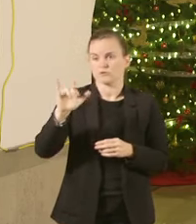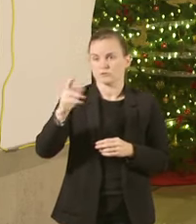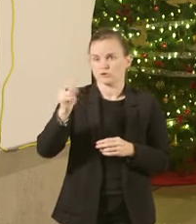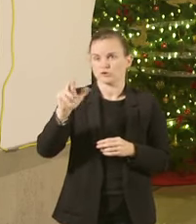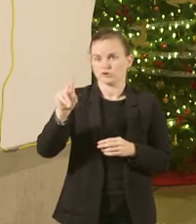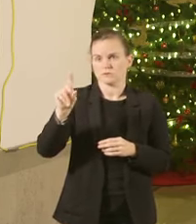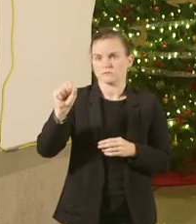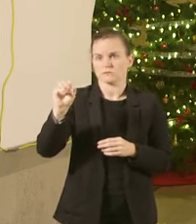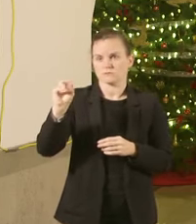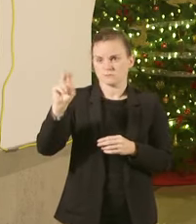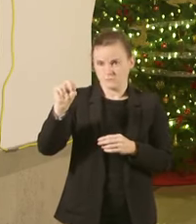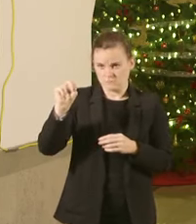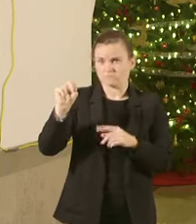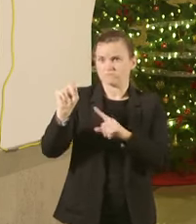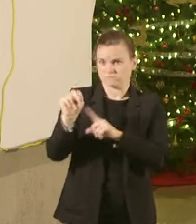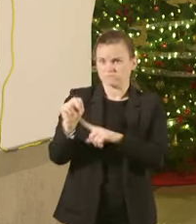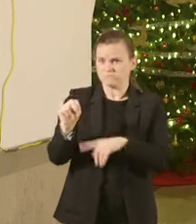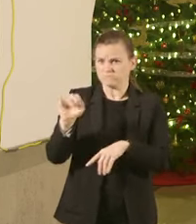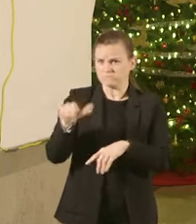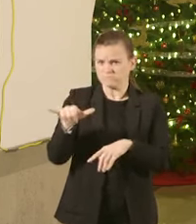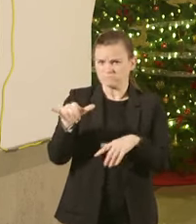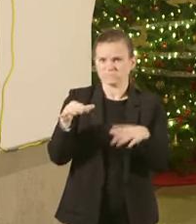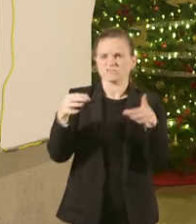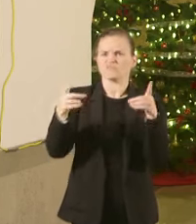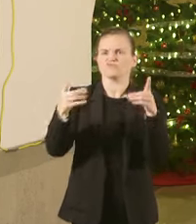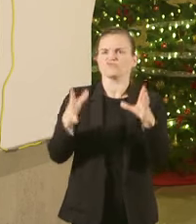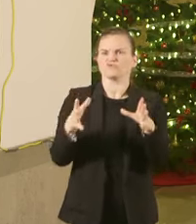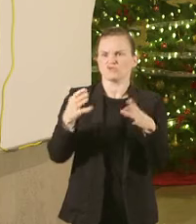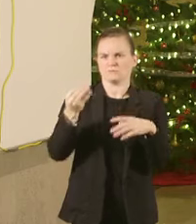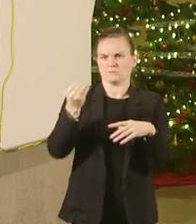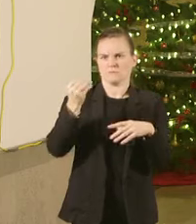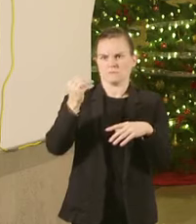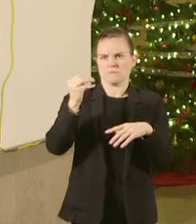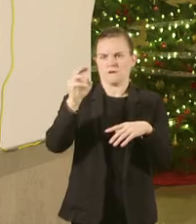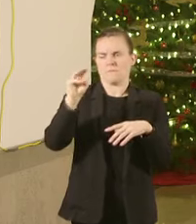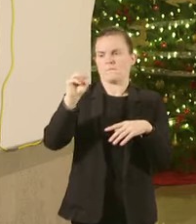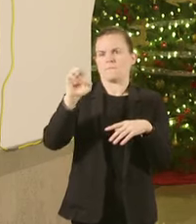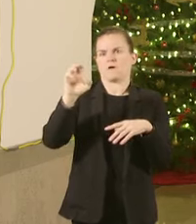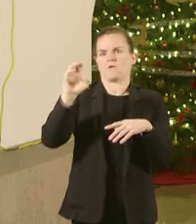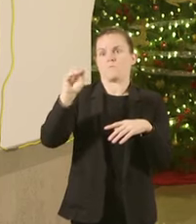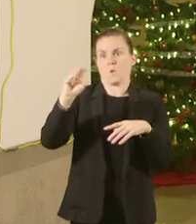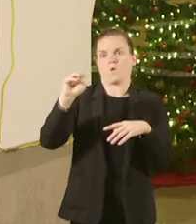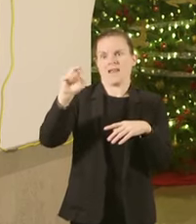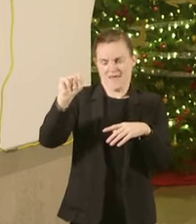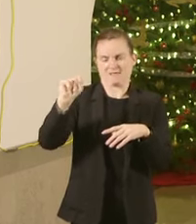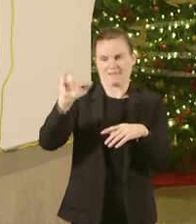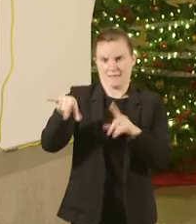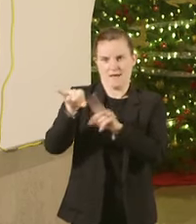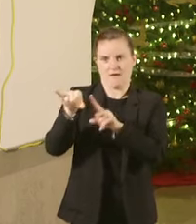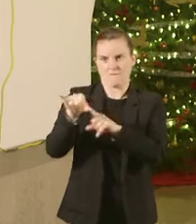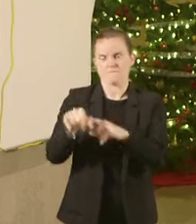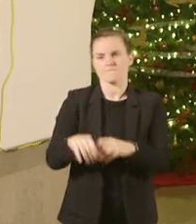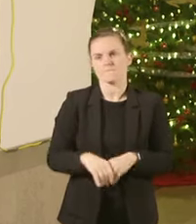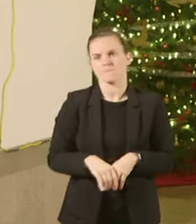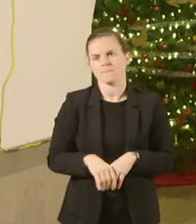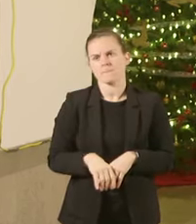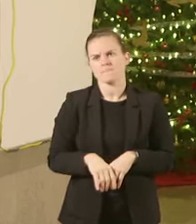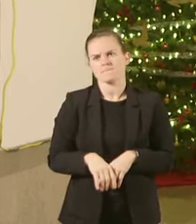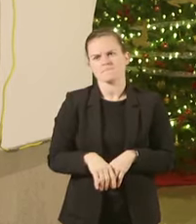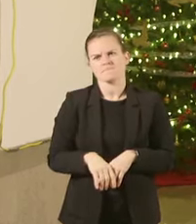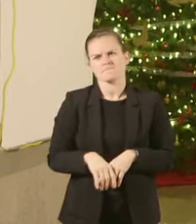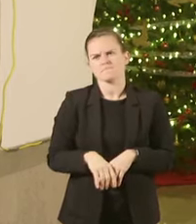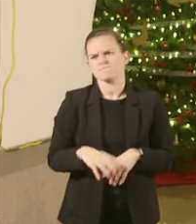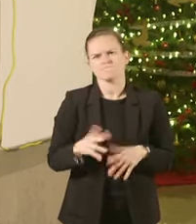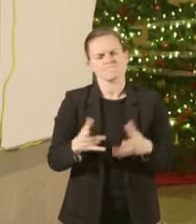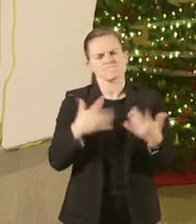work of putting this plan together Him and his team did that and I want to thank him for his part in this and making sure that we continue